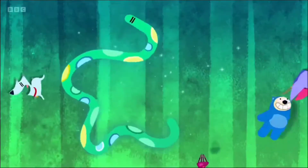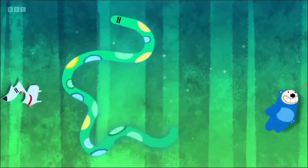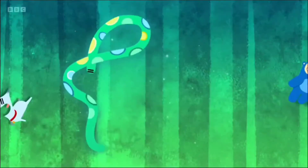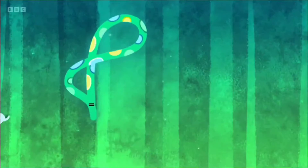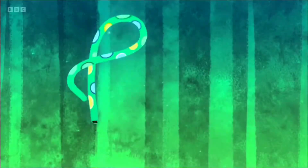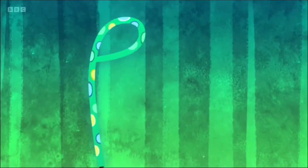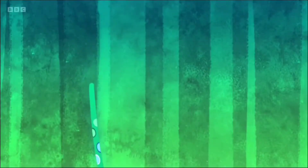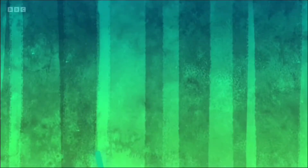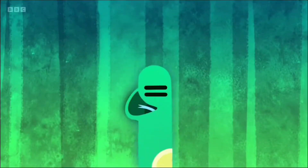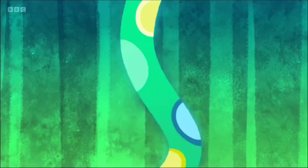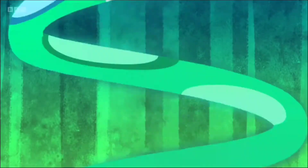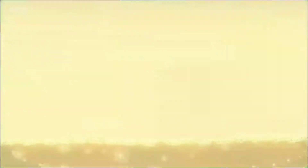Bye!-hoo!